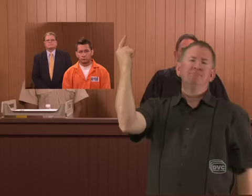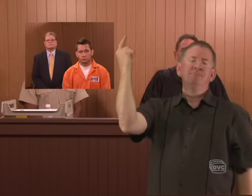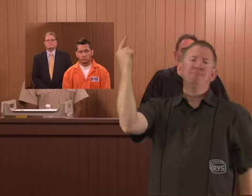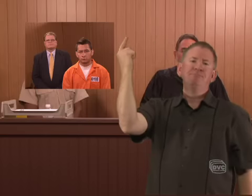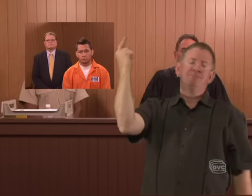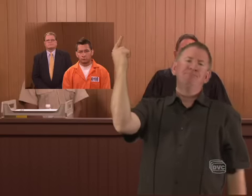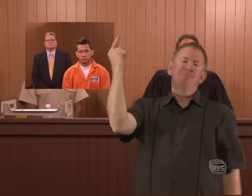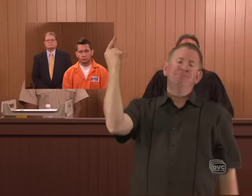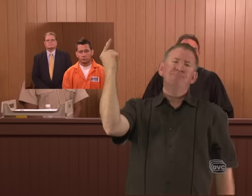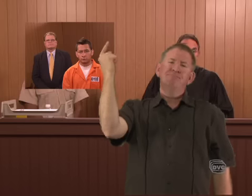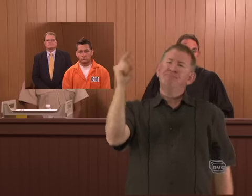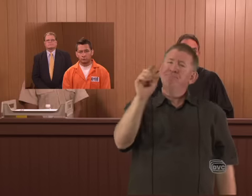life.